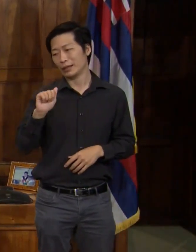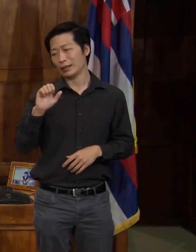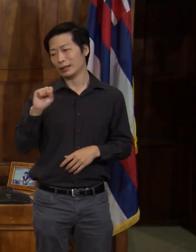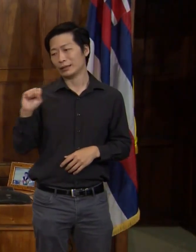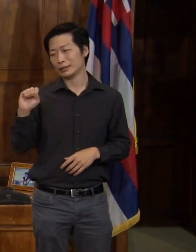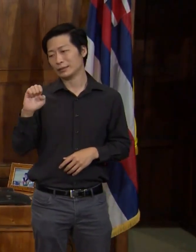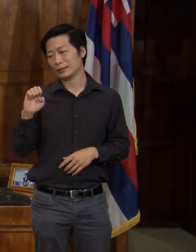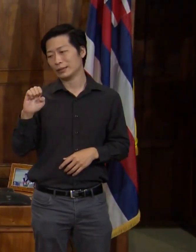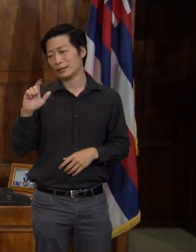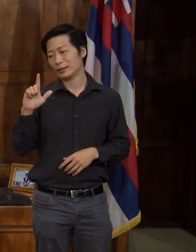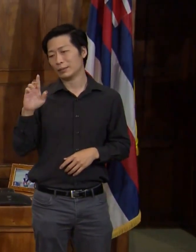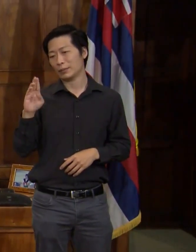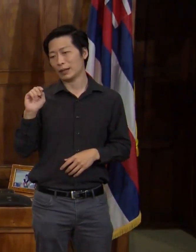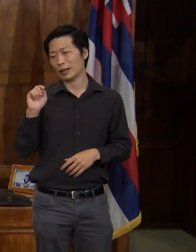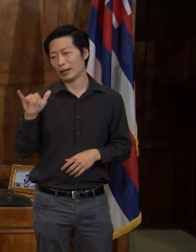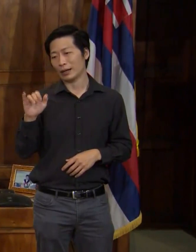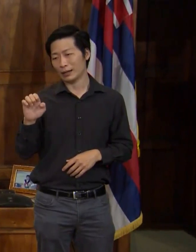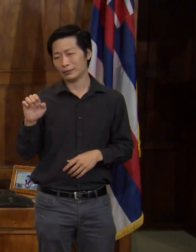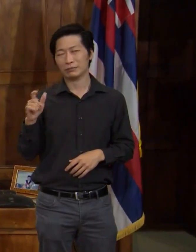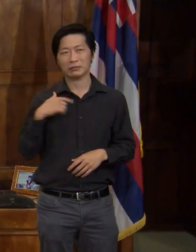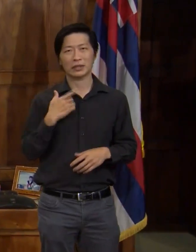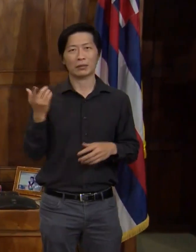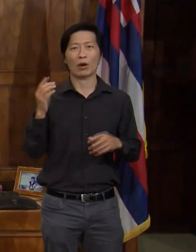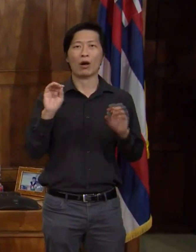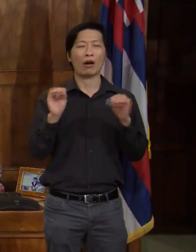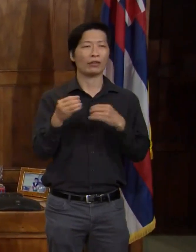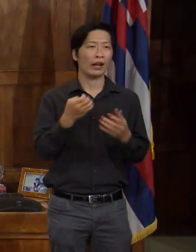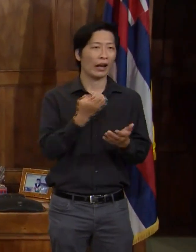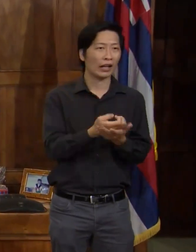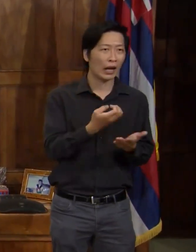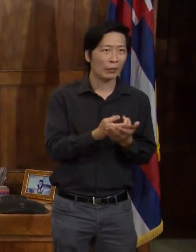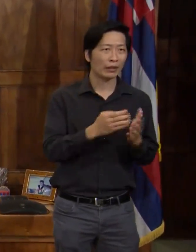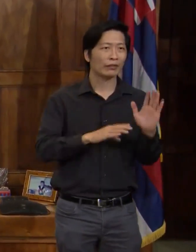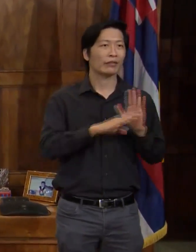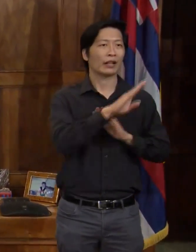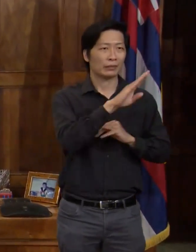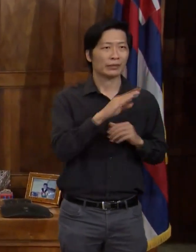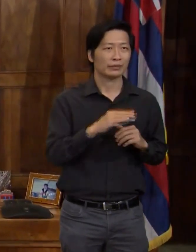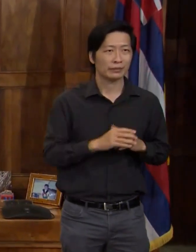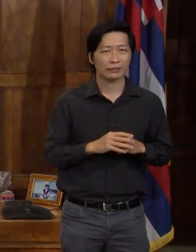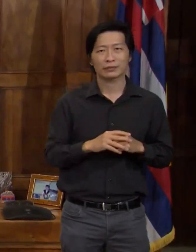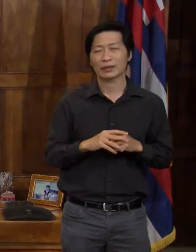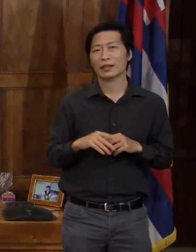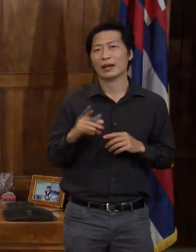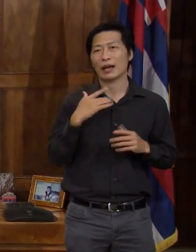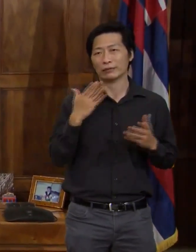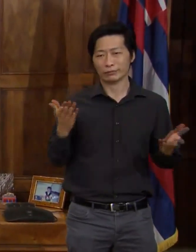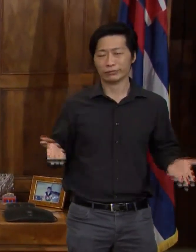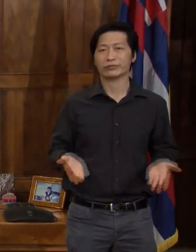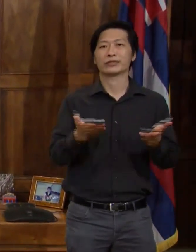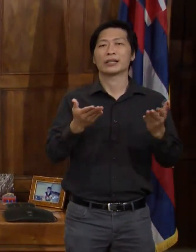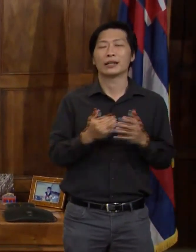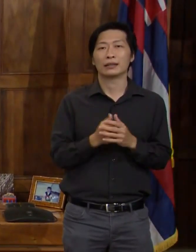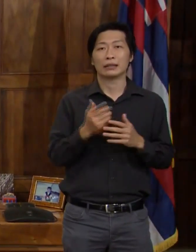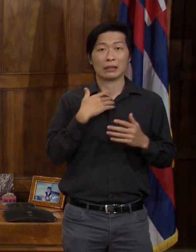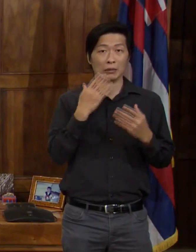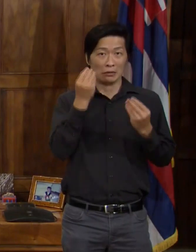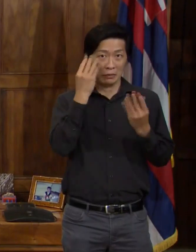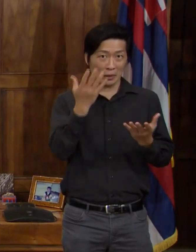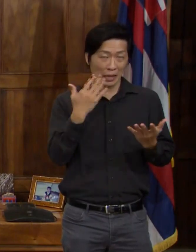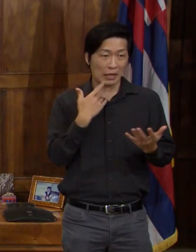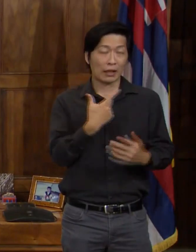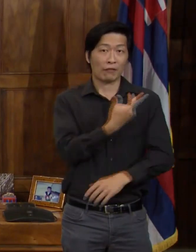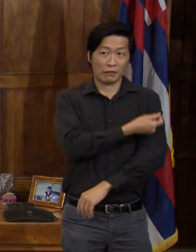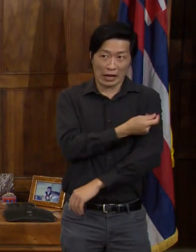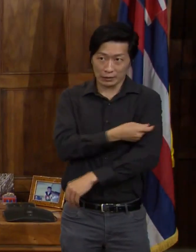Revitalization. Just a few updates that I wanted to provide. Not only is the vaccine being